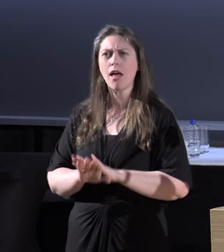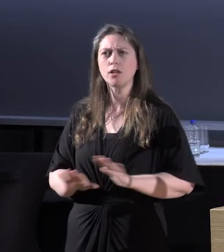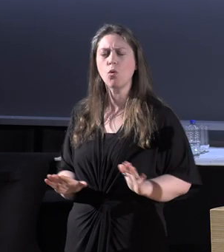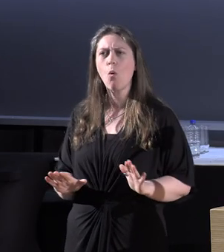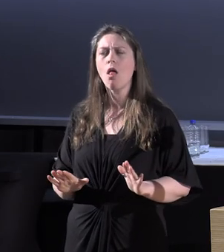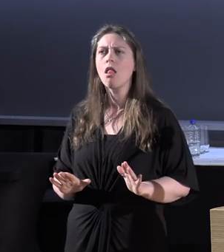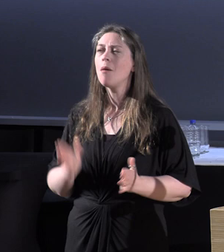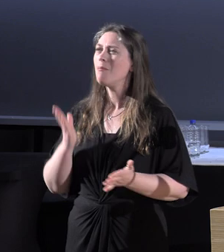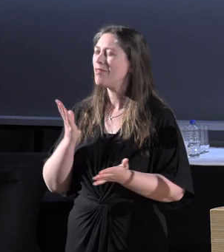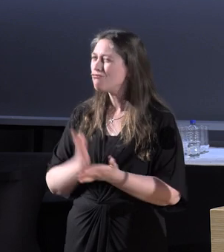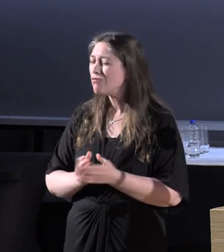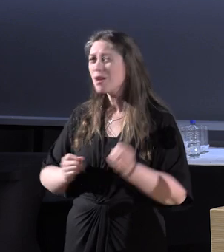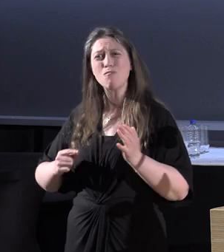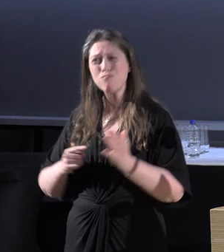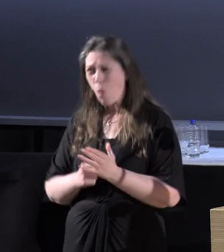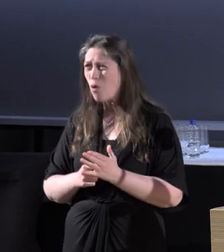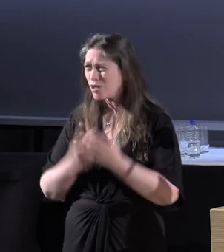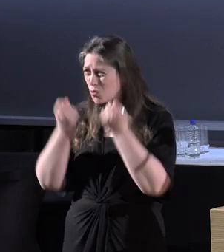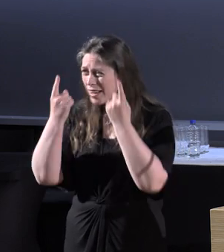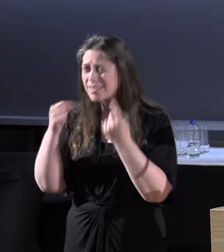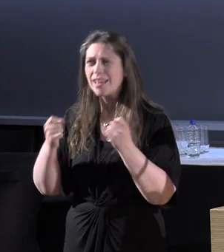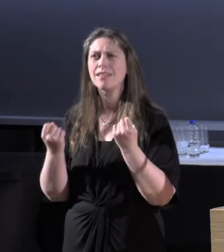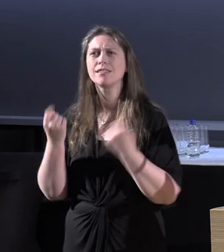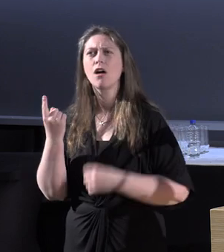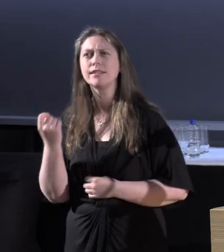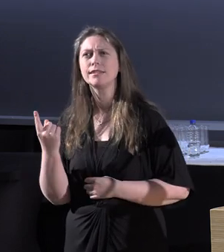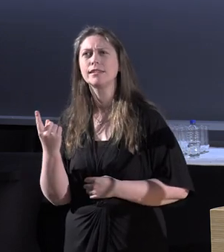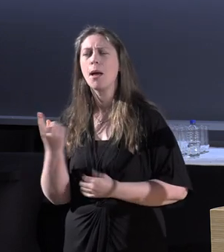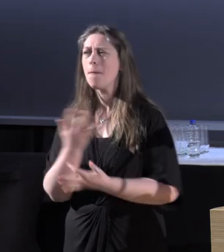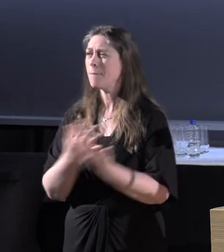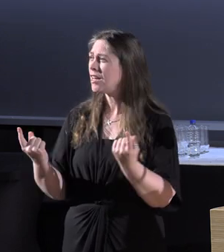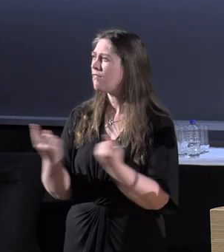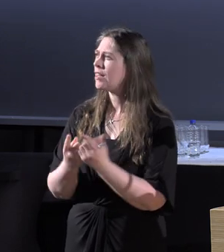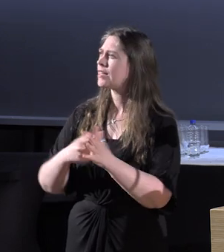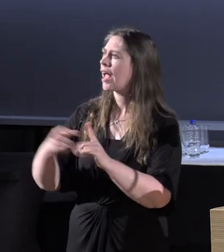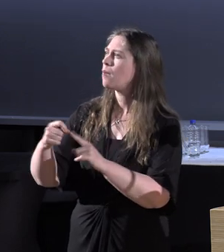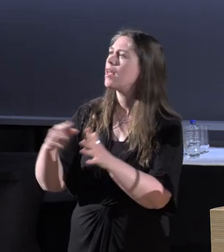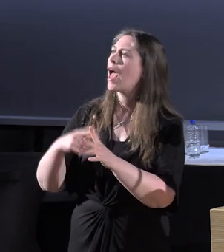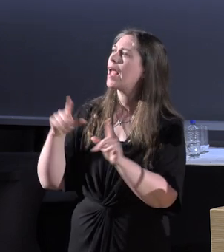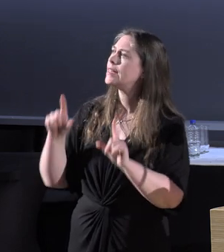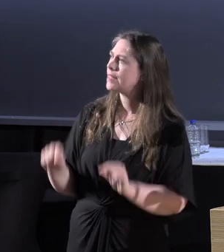idea. All the things, many of the things that APA does